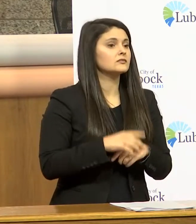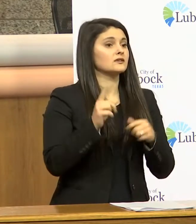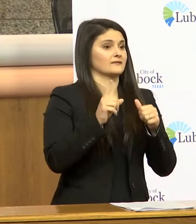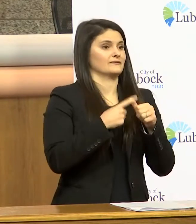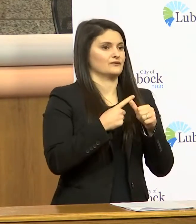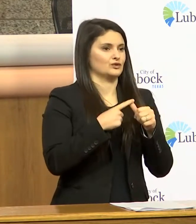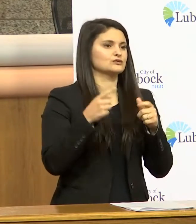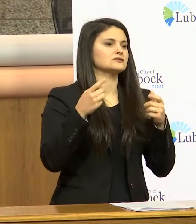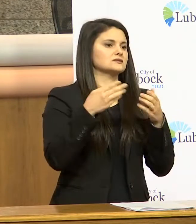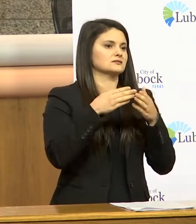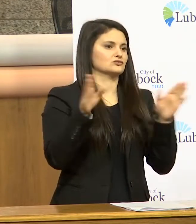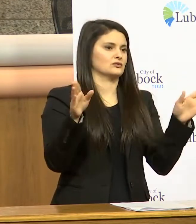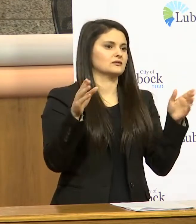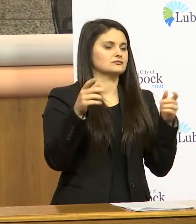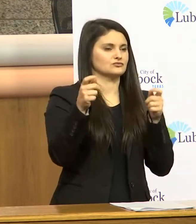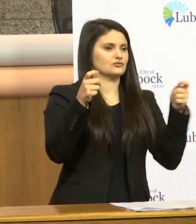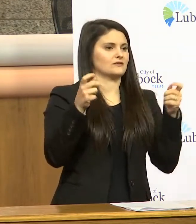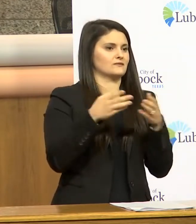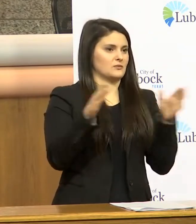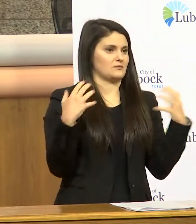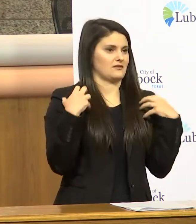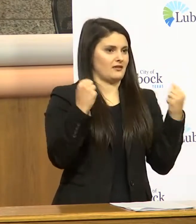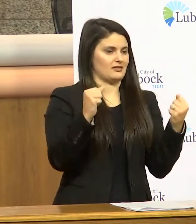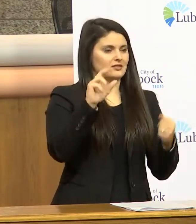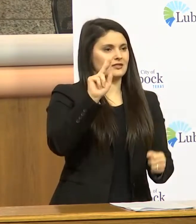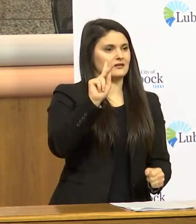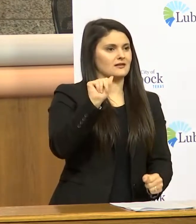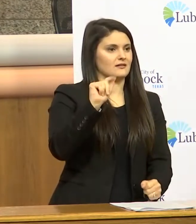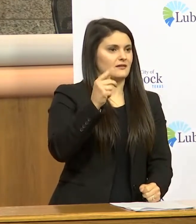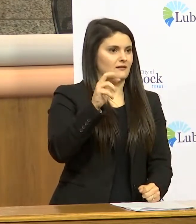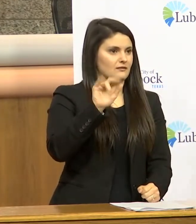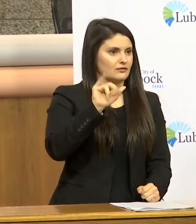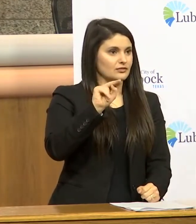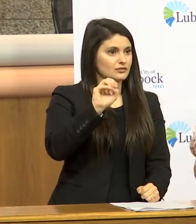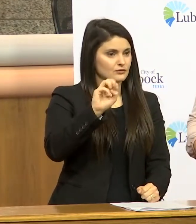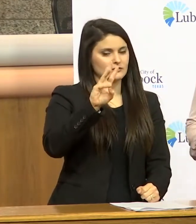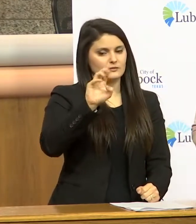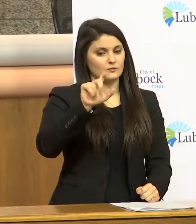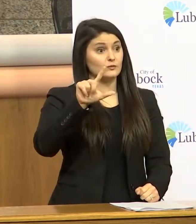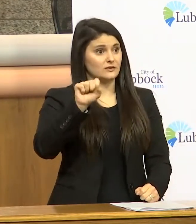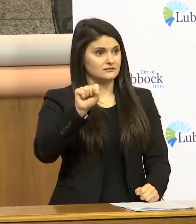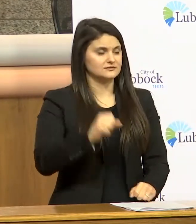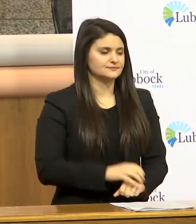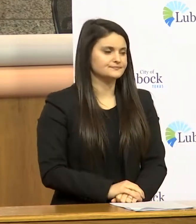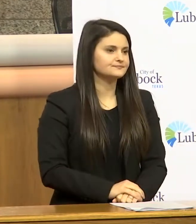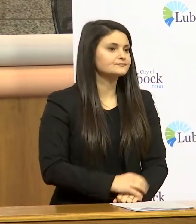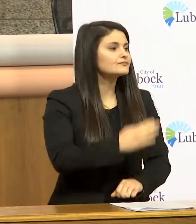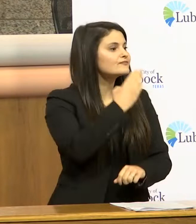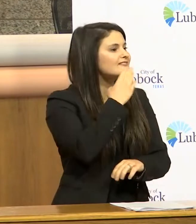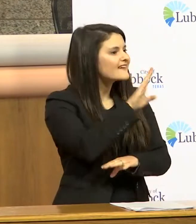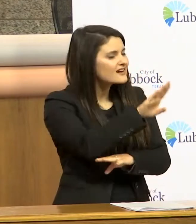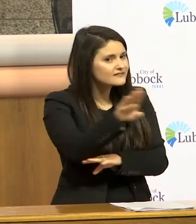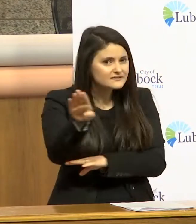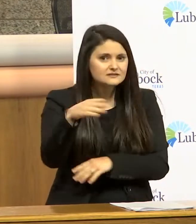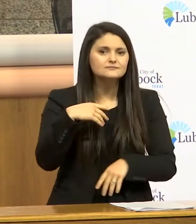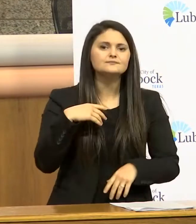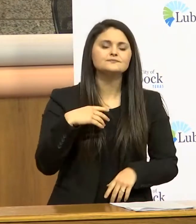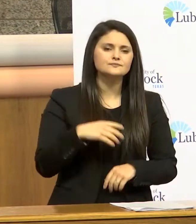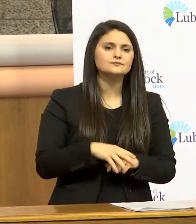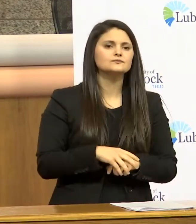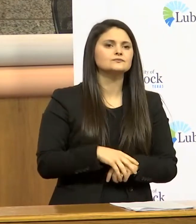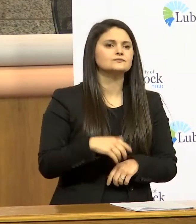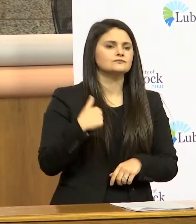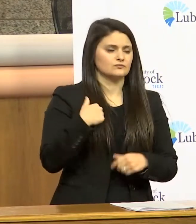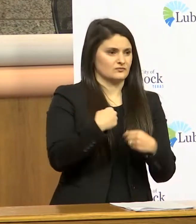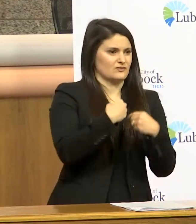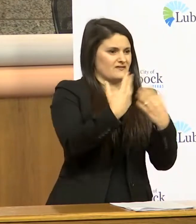Health Catherine Wells good evening everyone we've provided